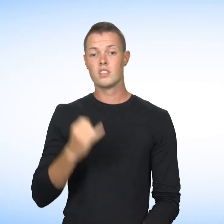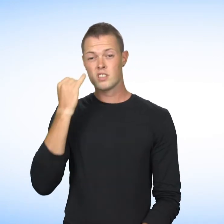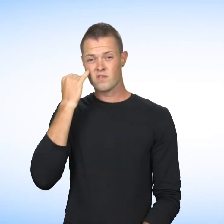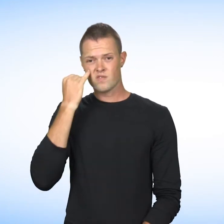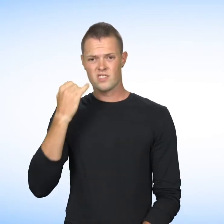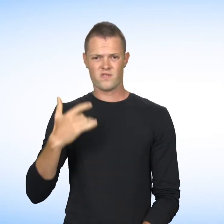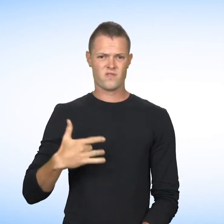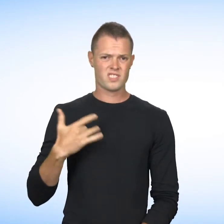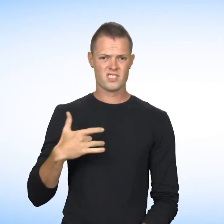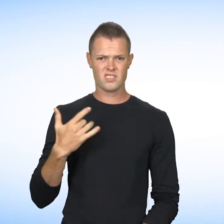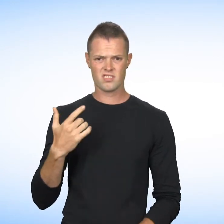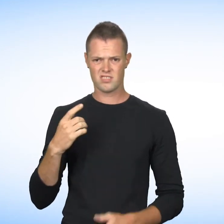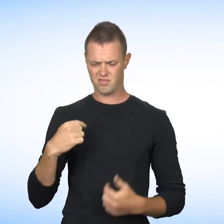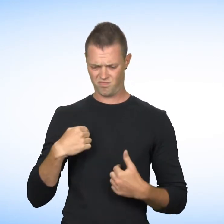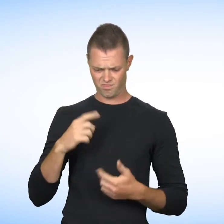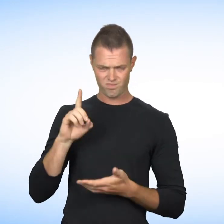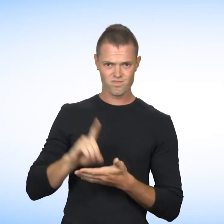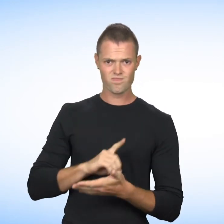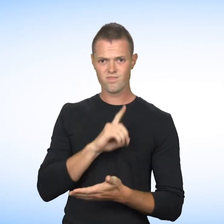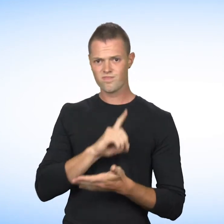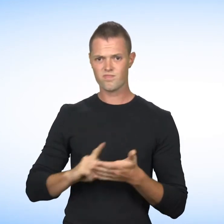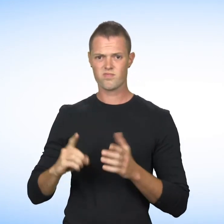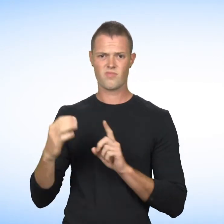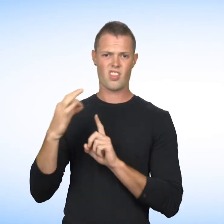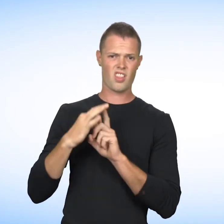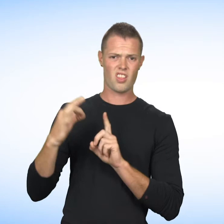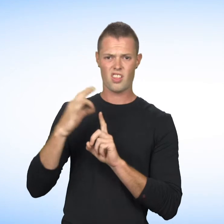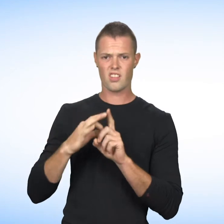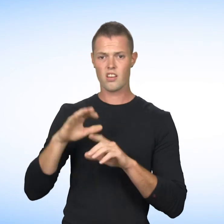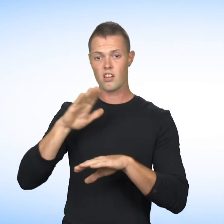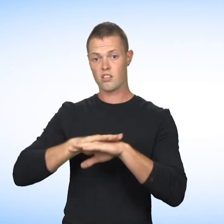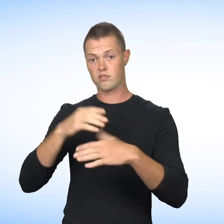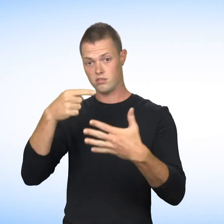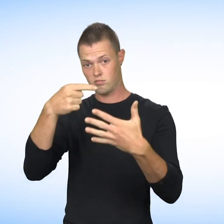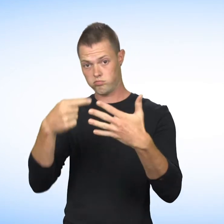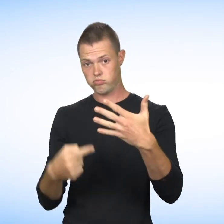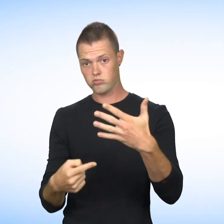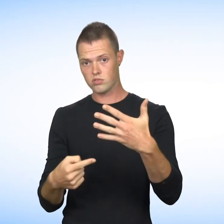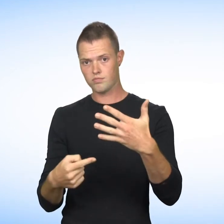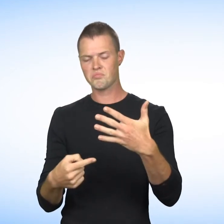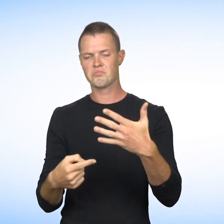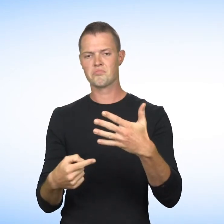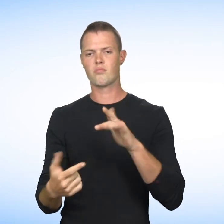If you believe you have been a victim of discrimination or harassment based on these grounds,